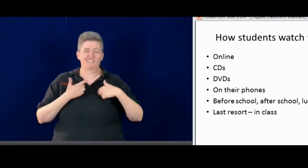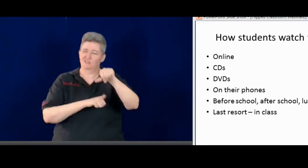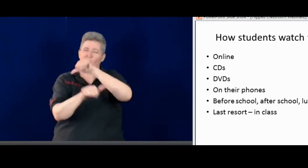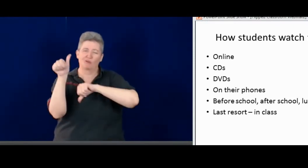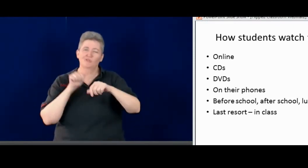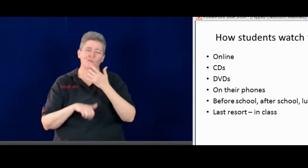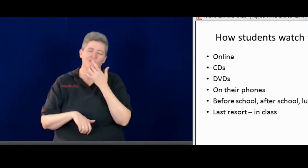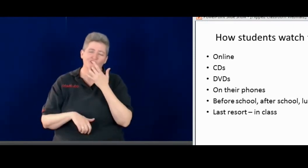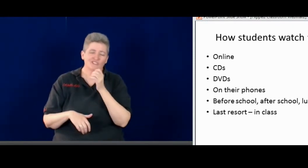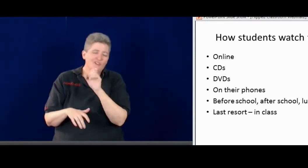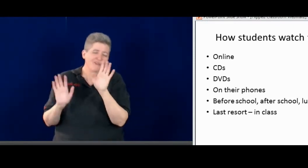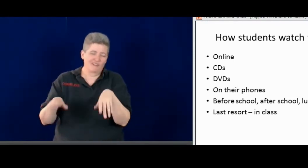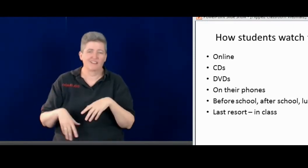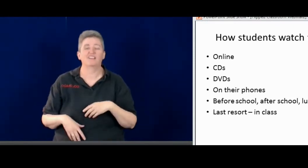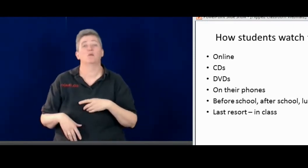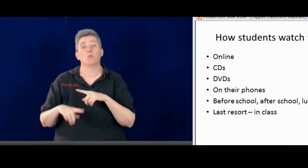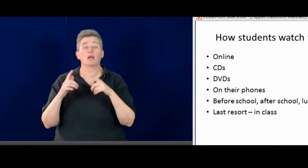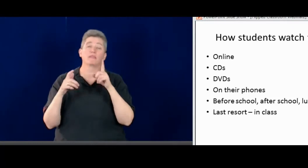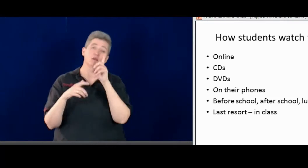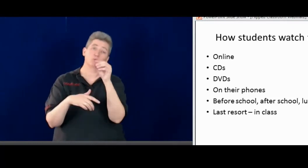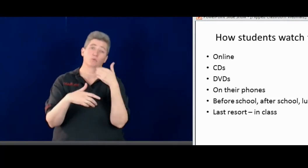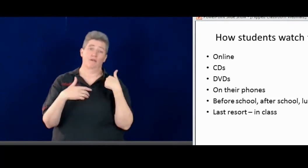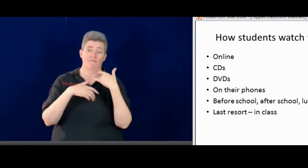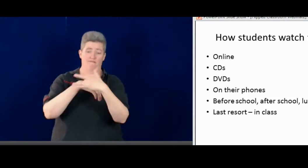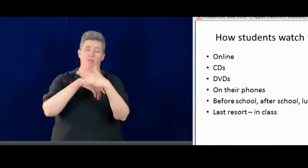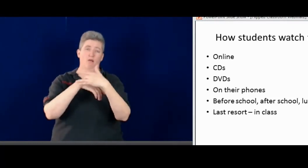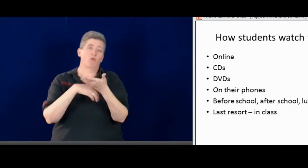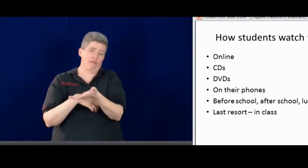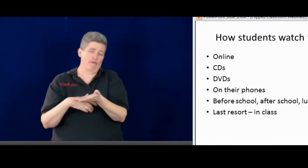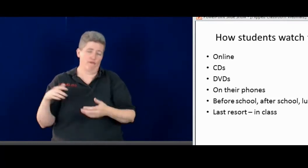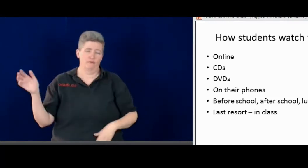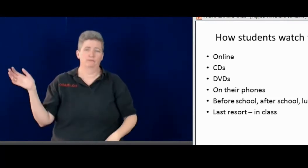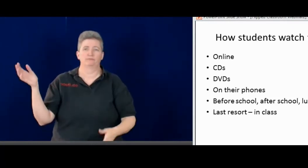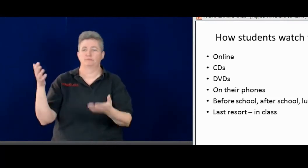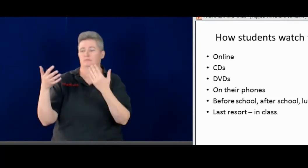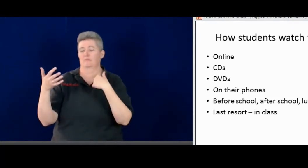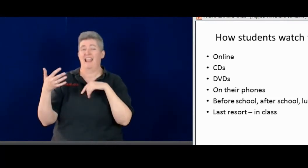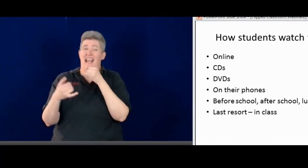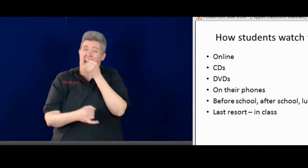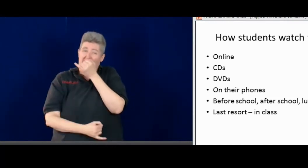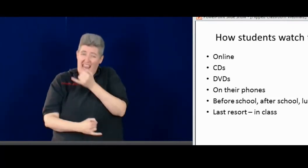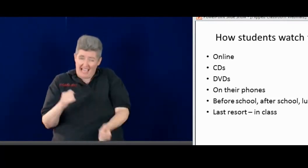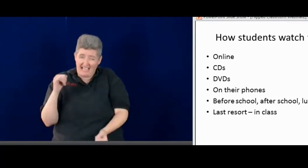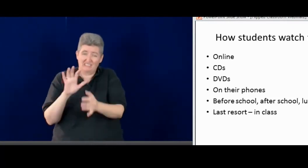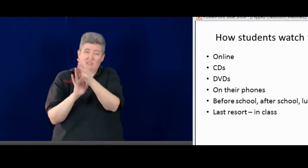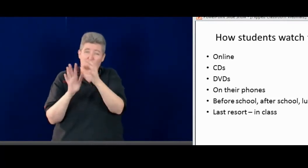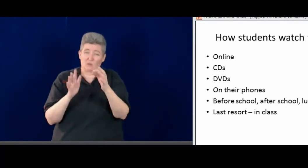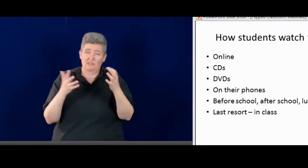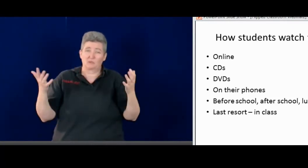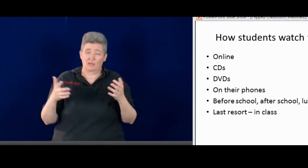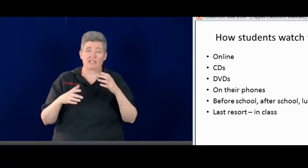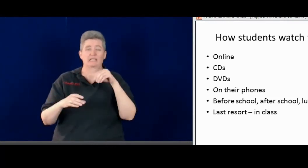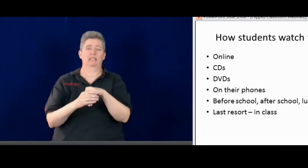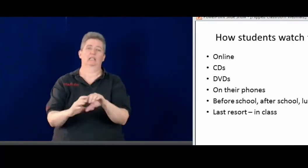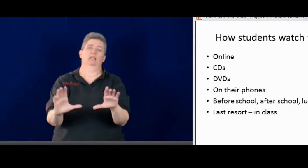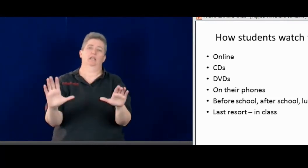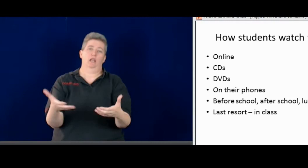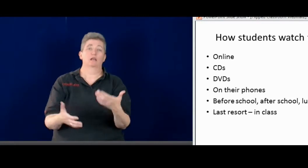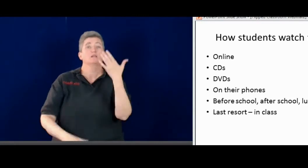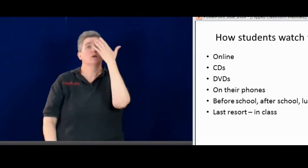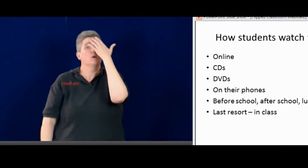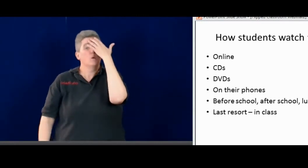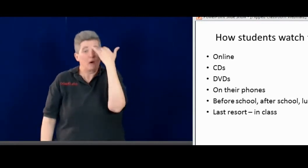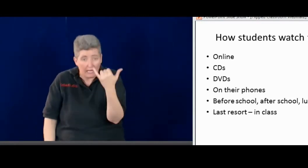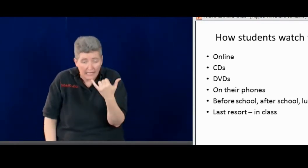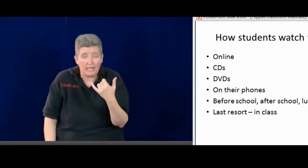They're busy. They have busy life, social. You know, they prefer that. But we do have them available those times. And the last